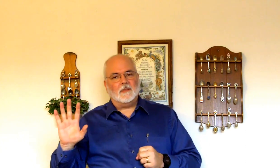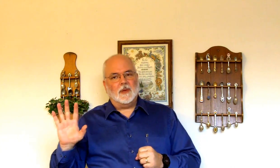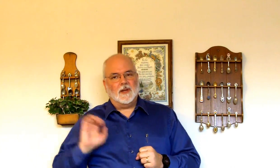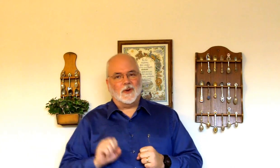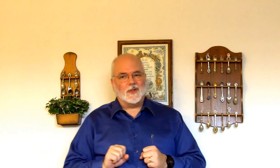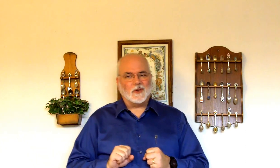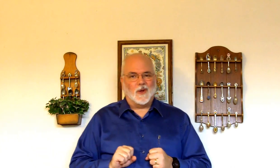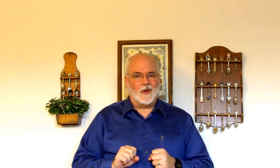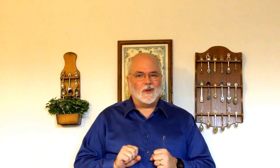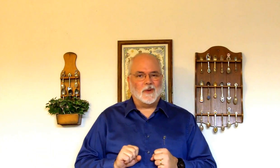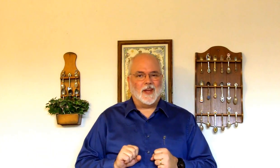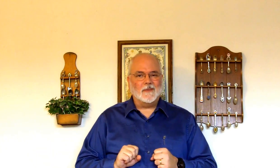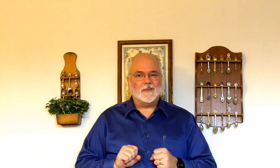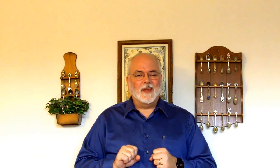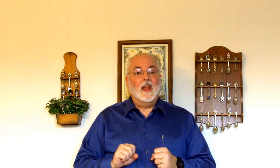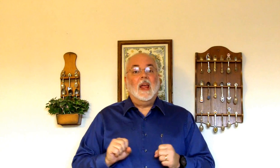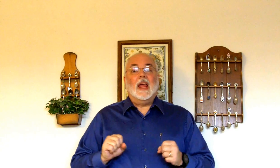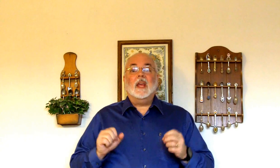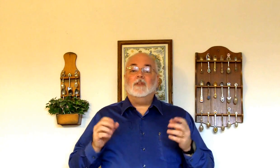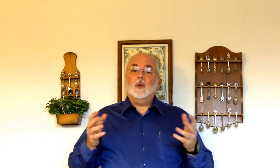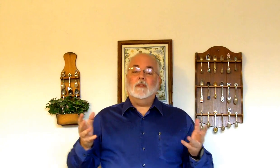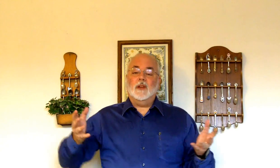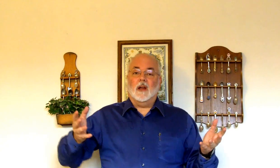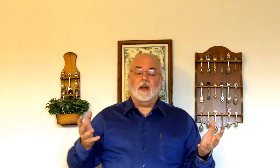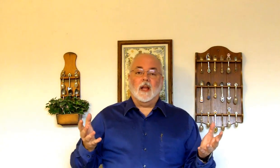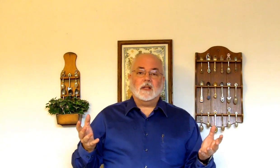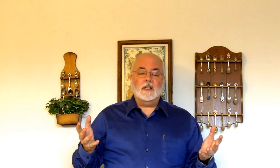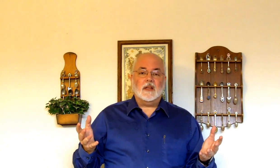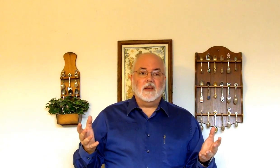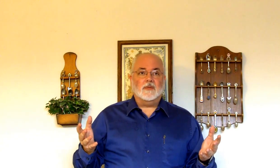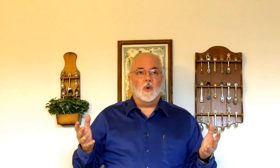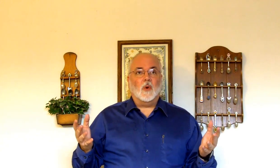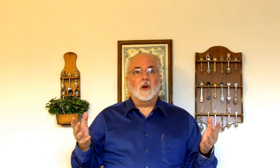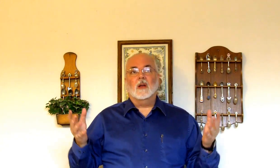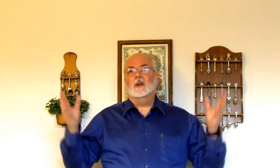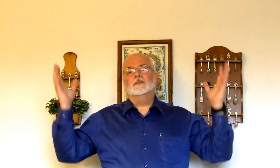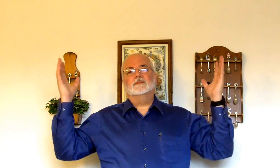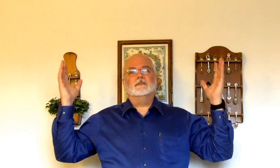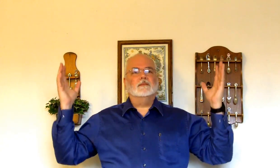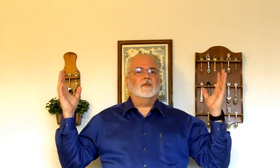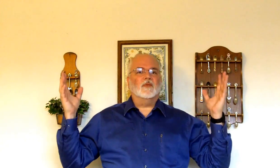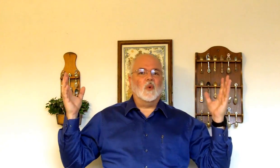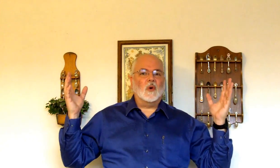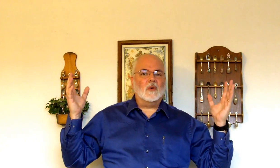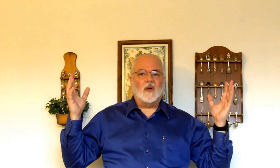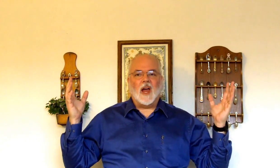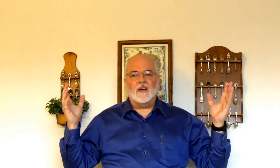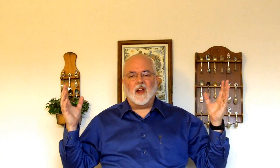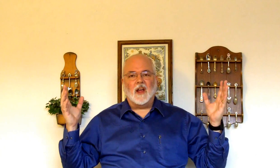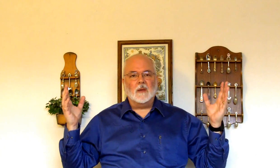beginners song, okay? If you have done LTC four, four, five times,